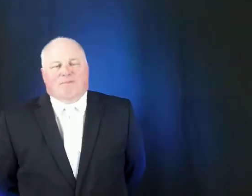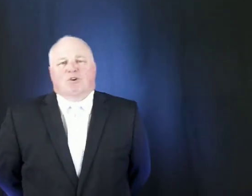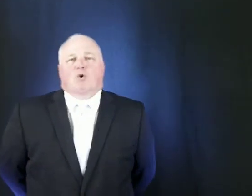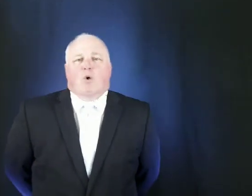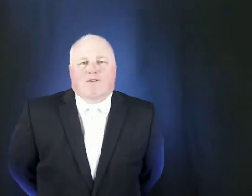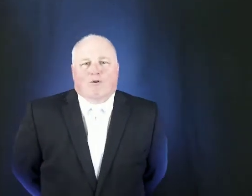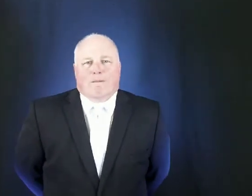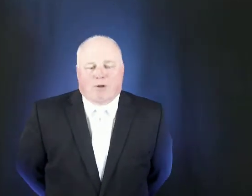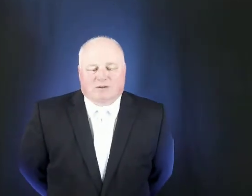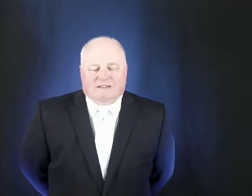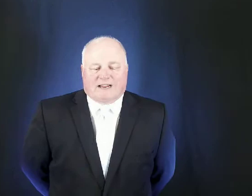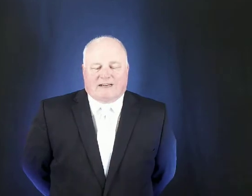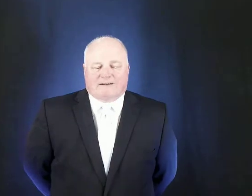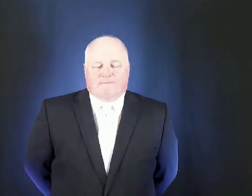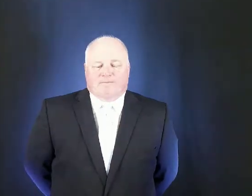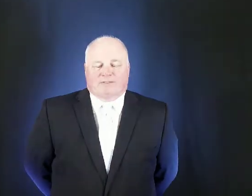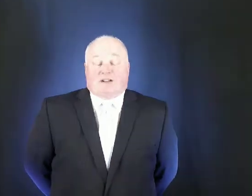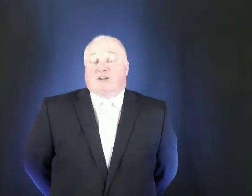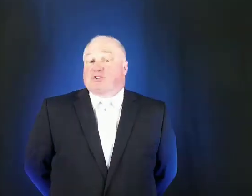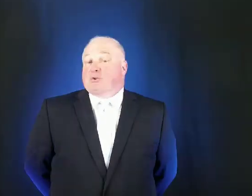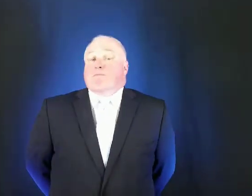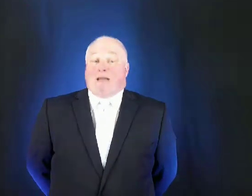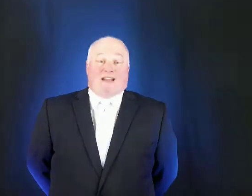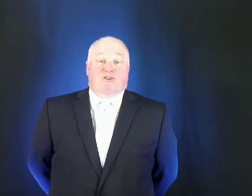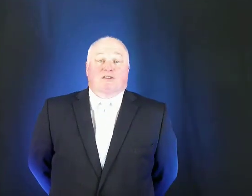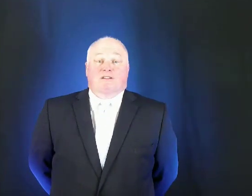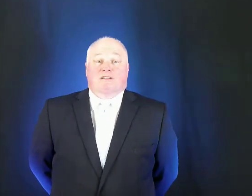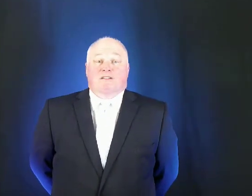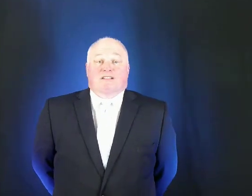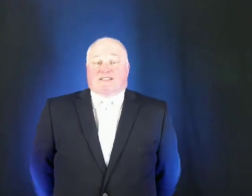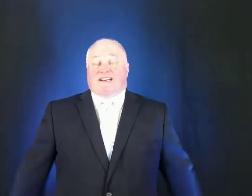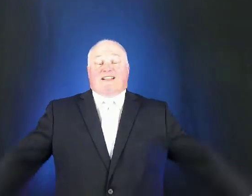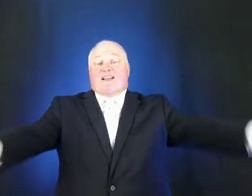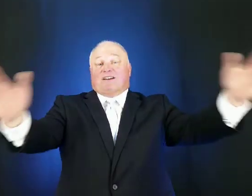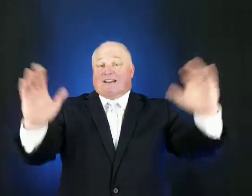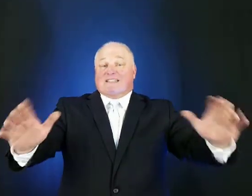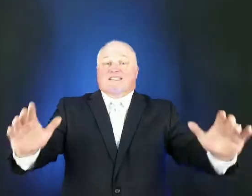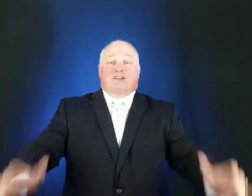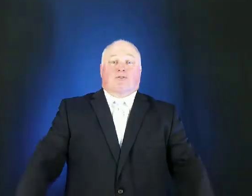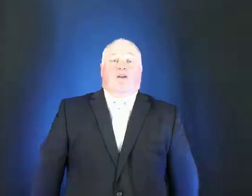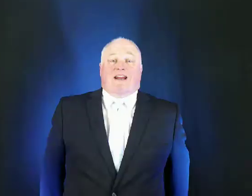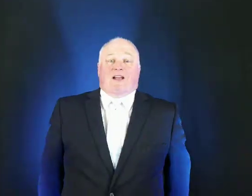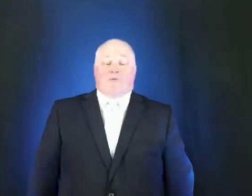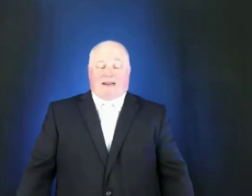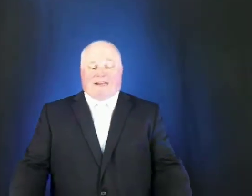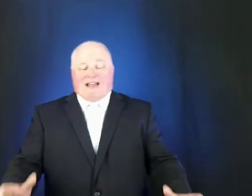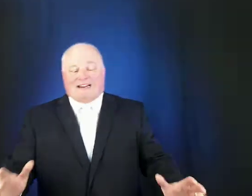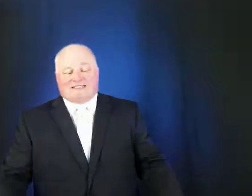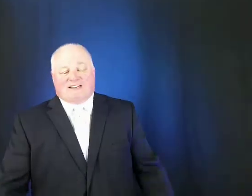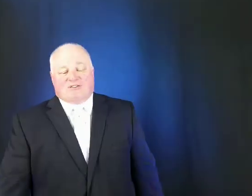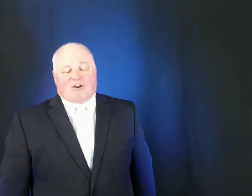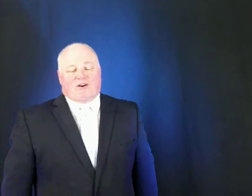to quiver and pulsate now could you imagine sitting there listening to the radio in 1938